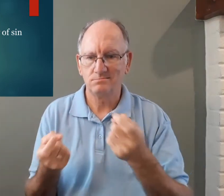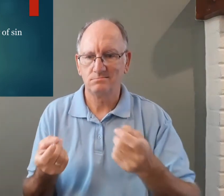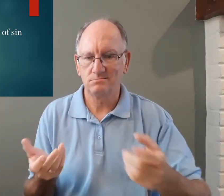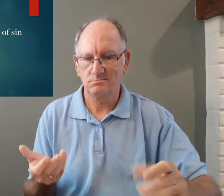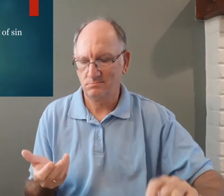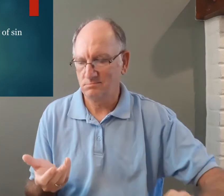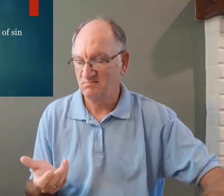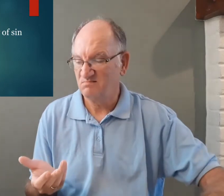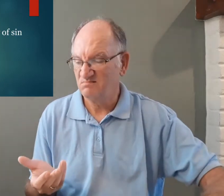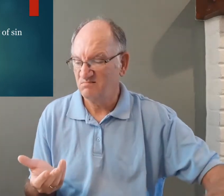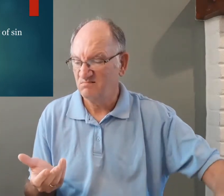sin